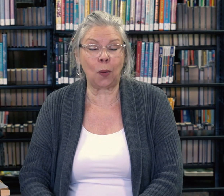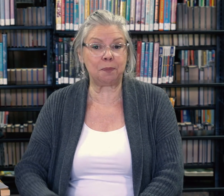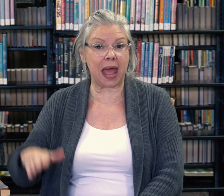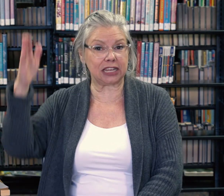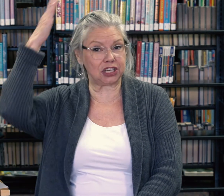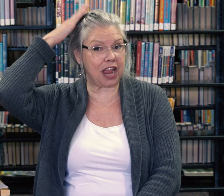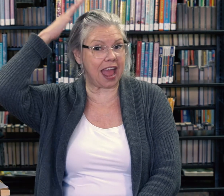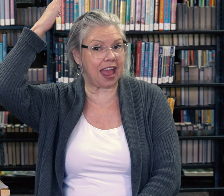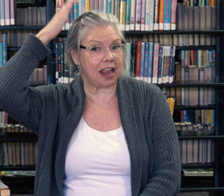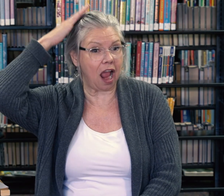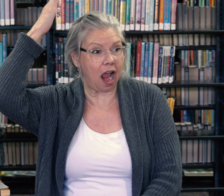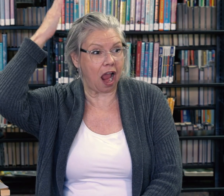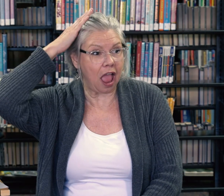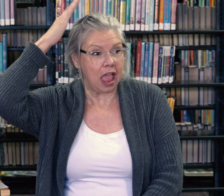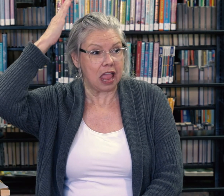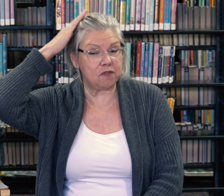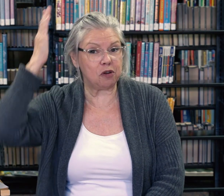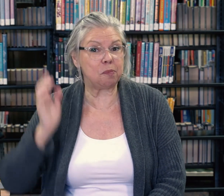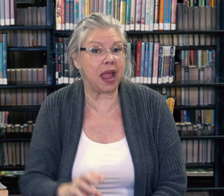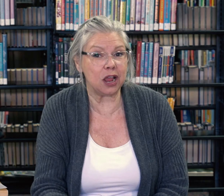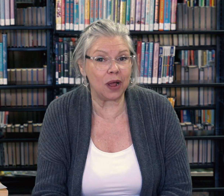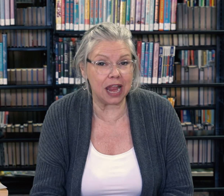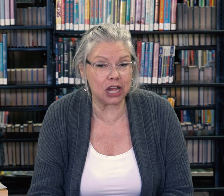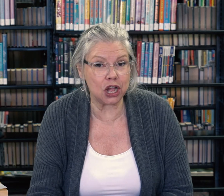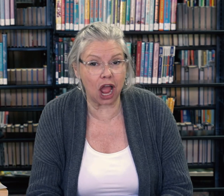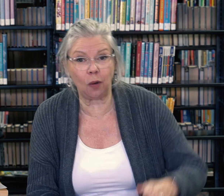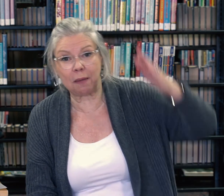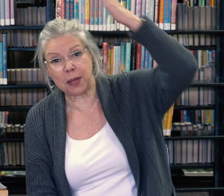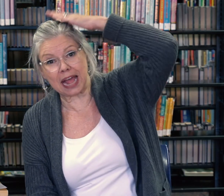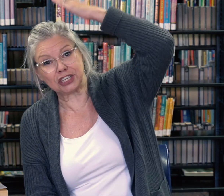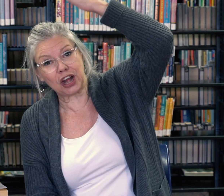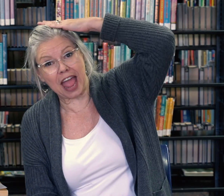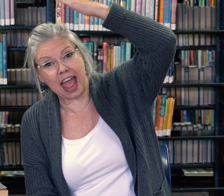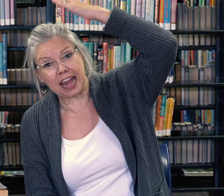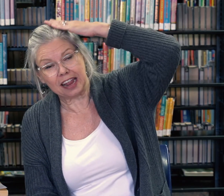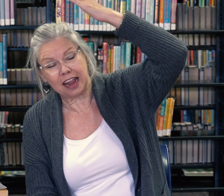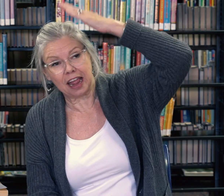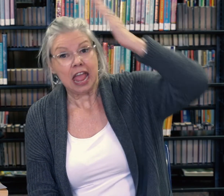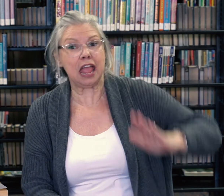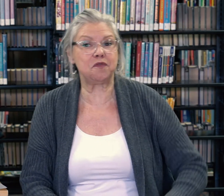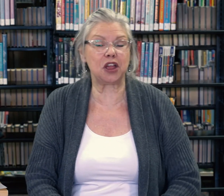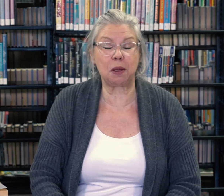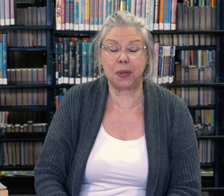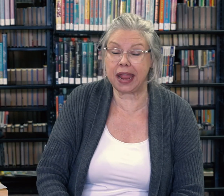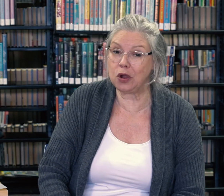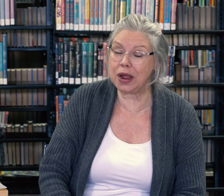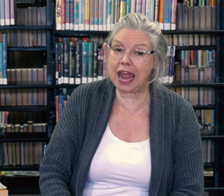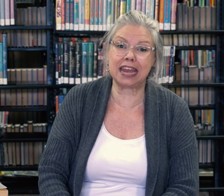it pat your head if you're a penguin and you know it pat your head if you're a penguin and